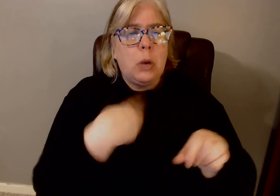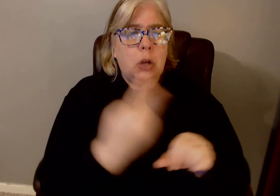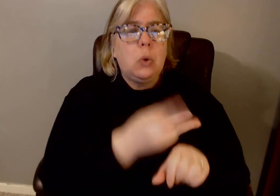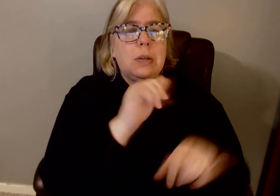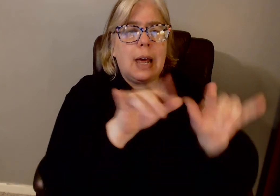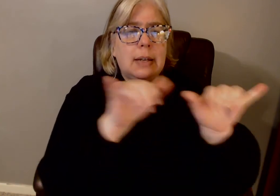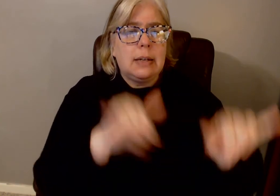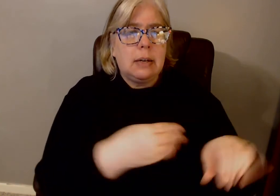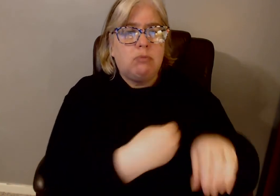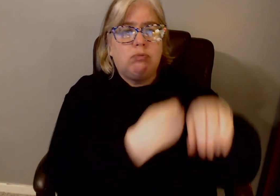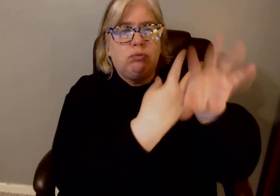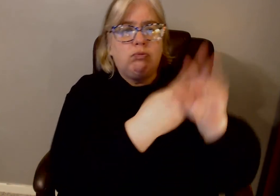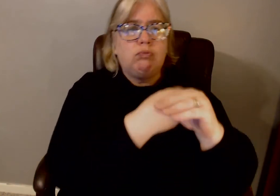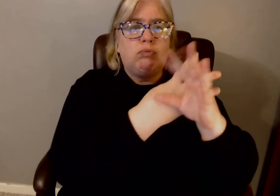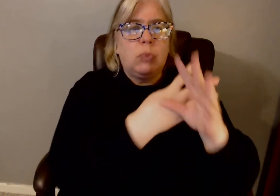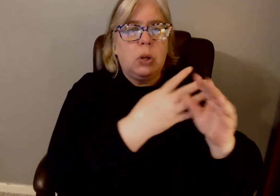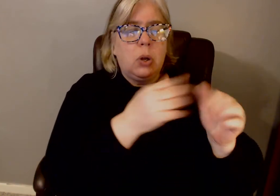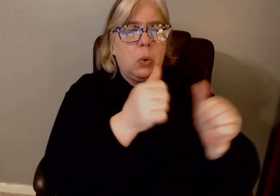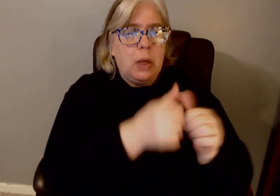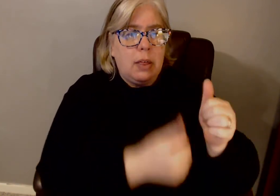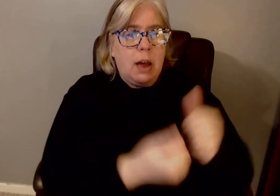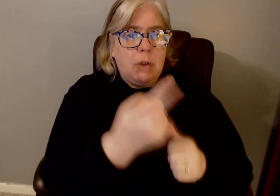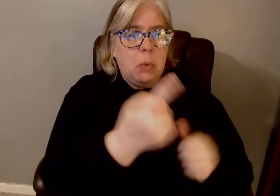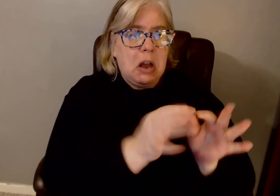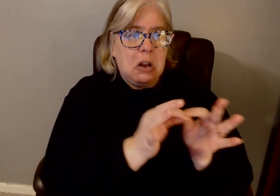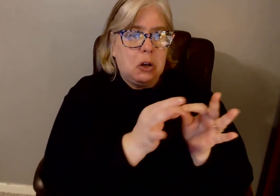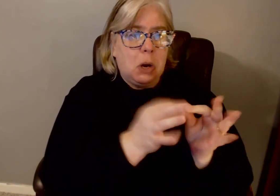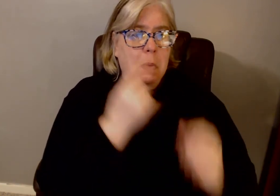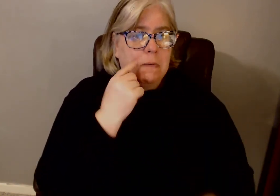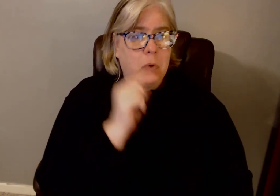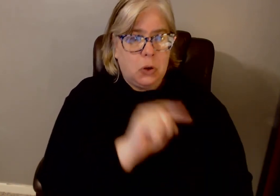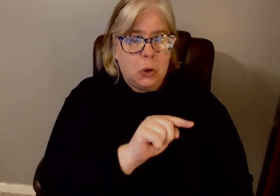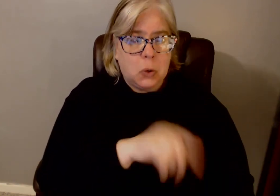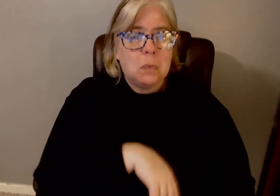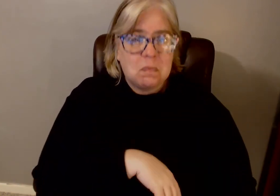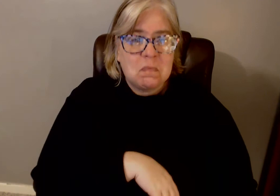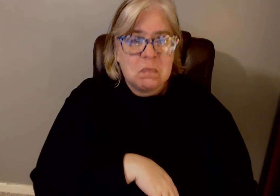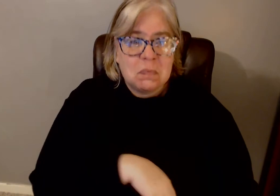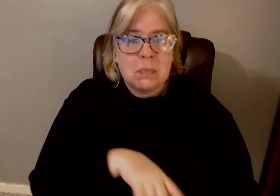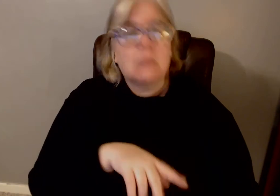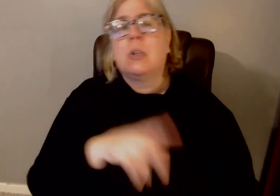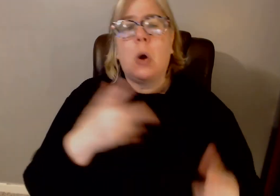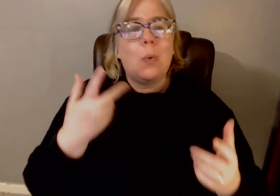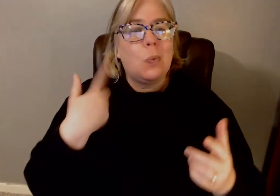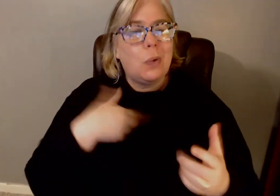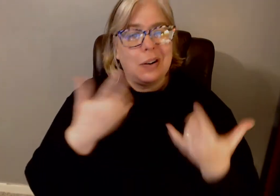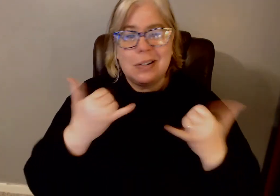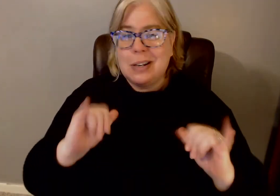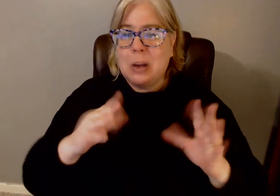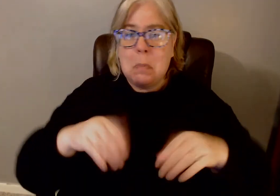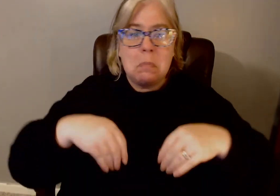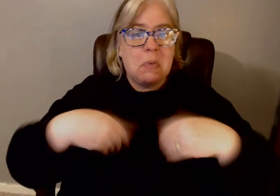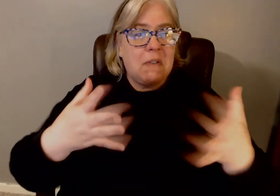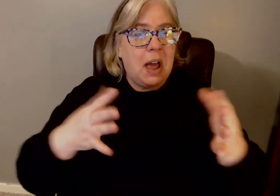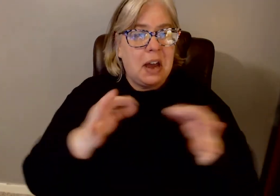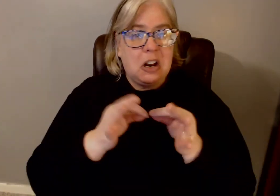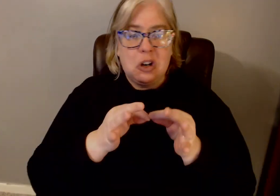walk. I think she better